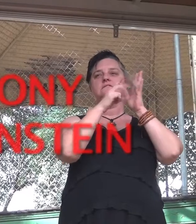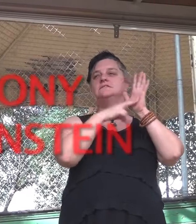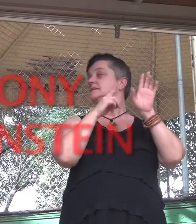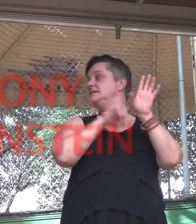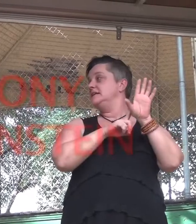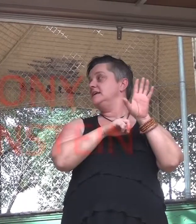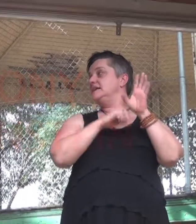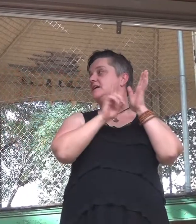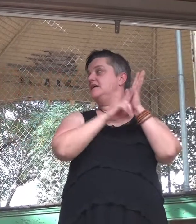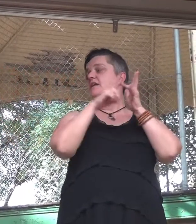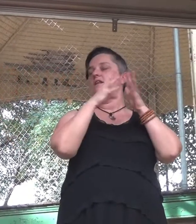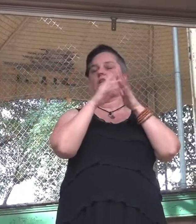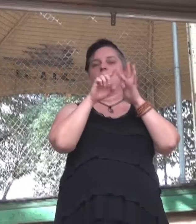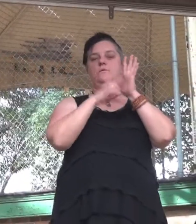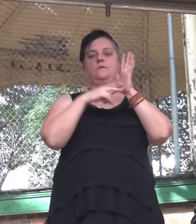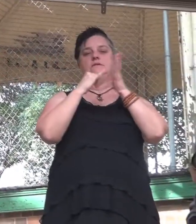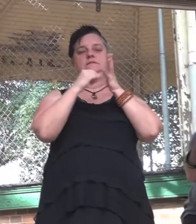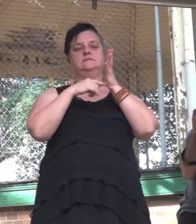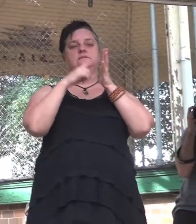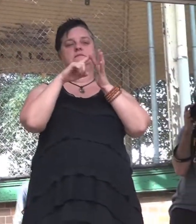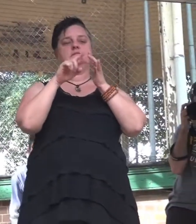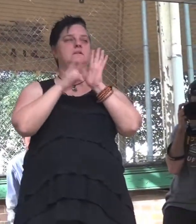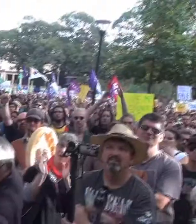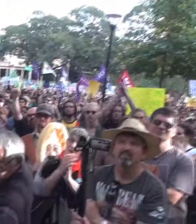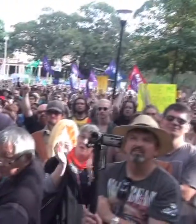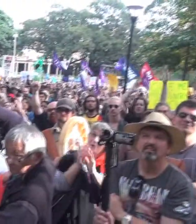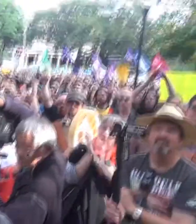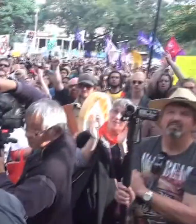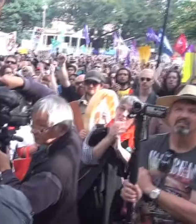us some truths about those ideas. Welcome to the stage, please.